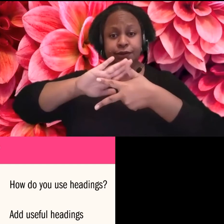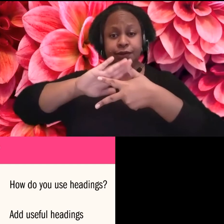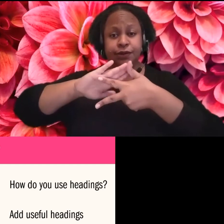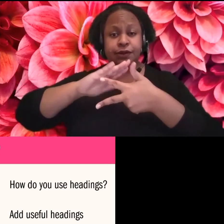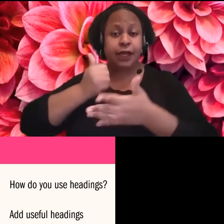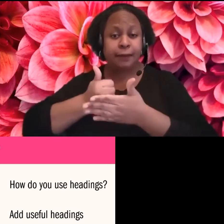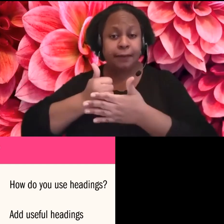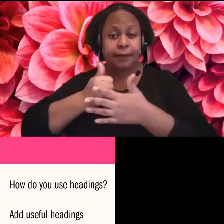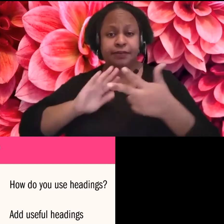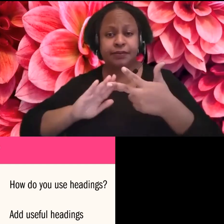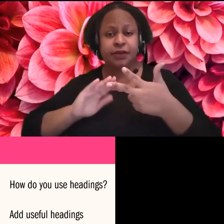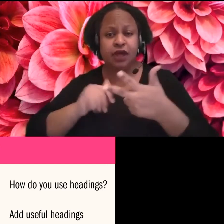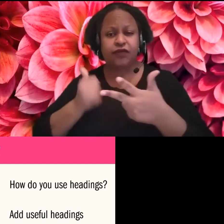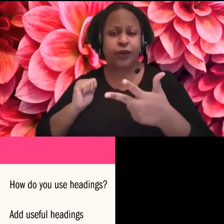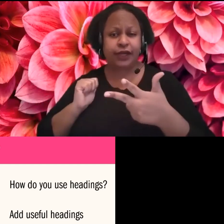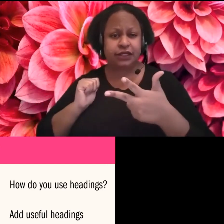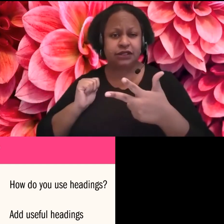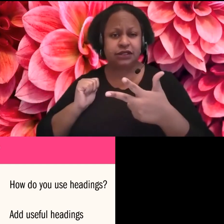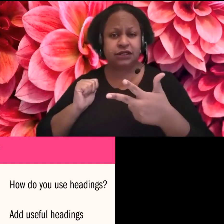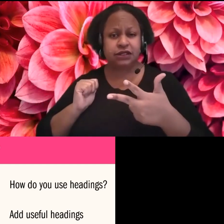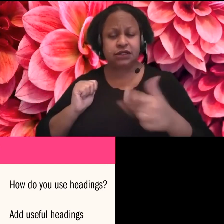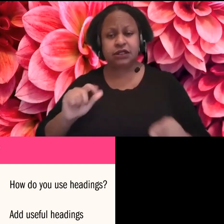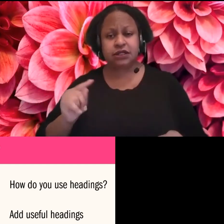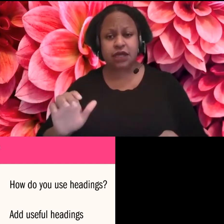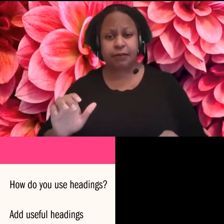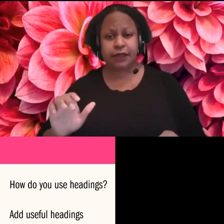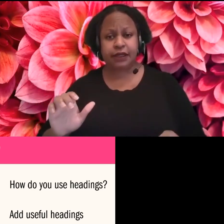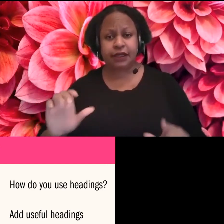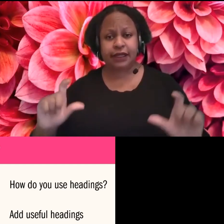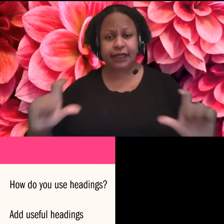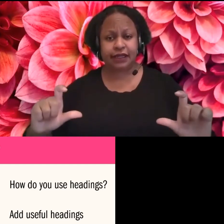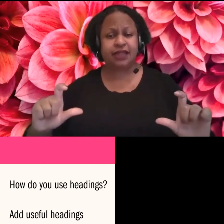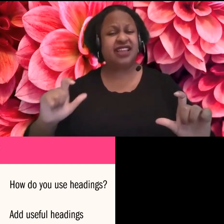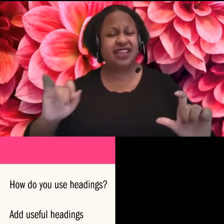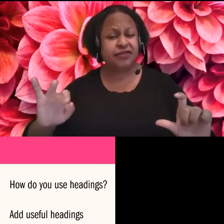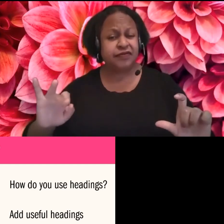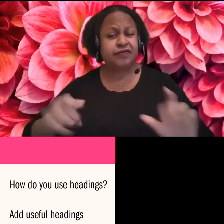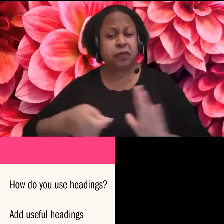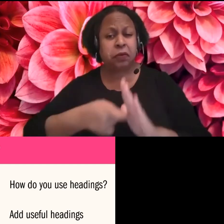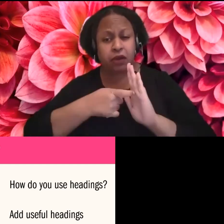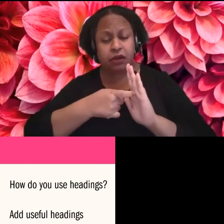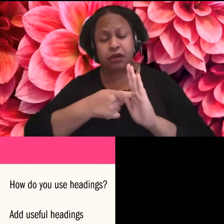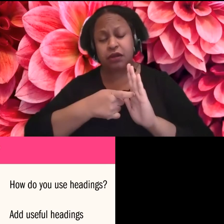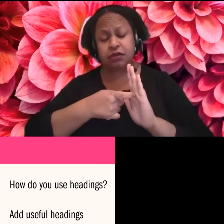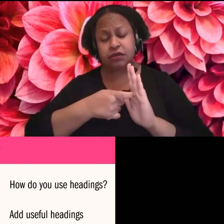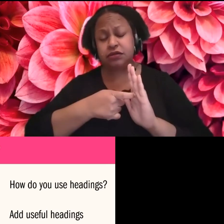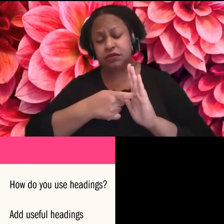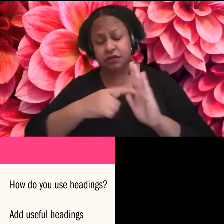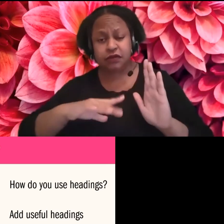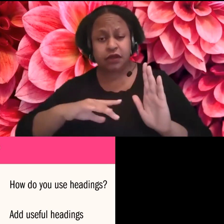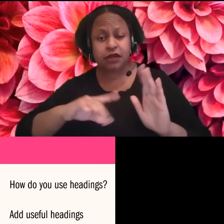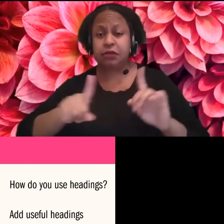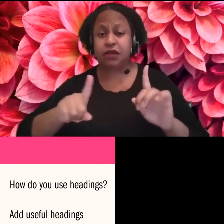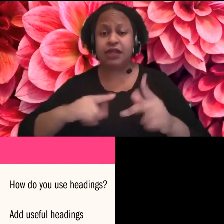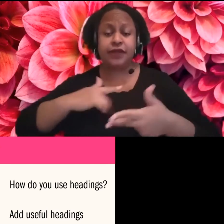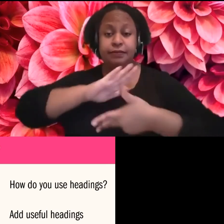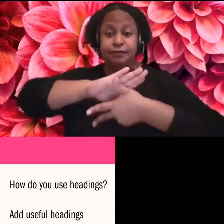topic headings, unless it's absolutely necessary, but I don't think it usually is.